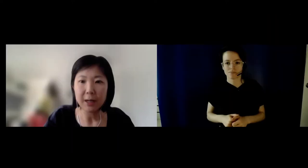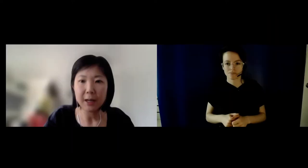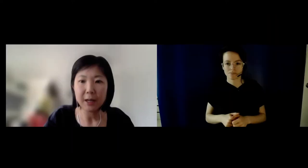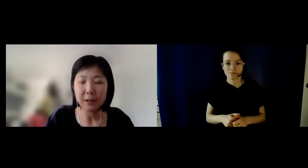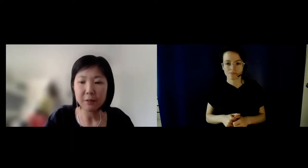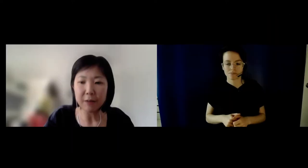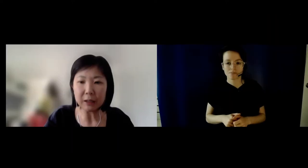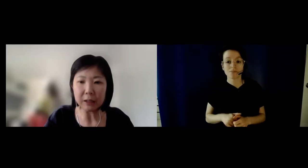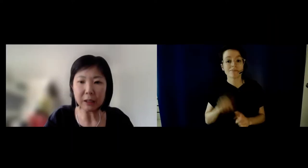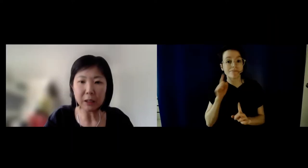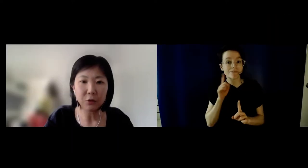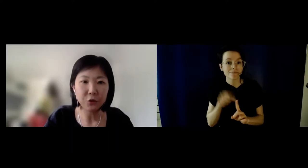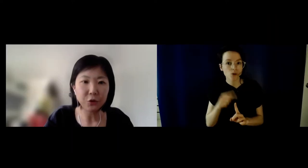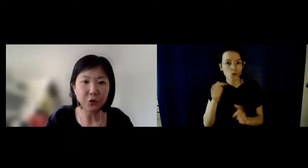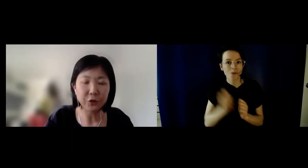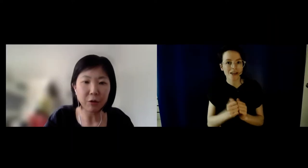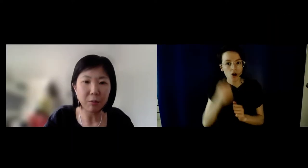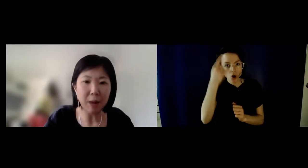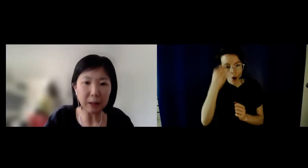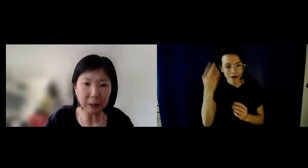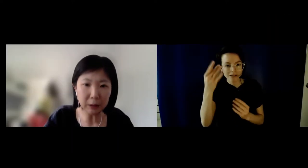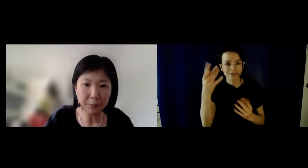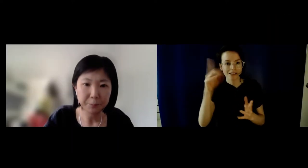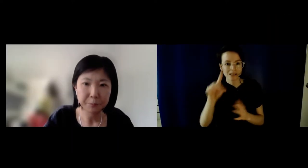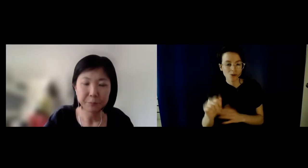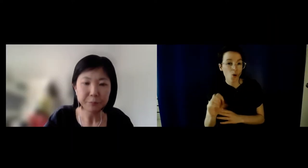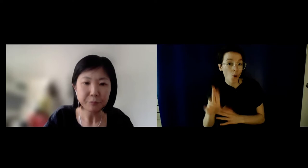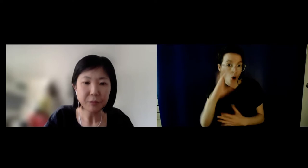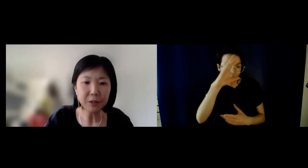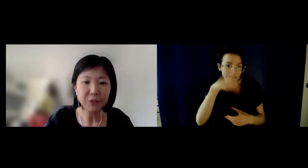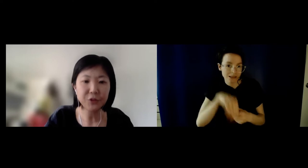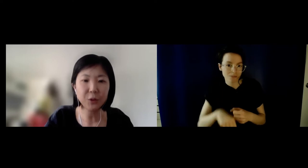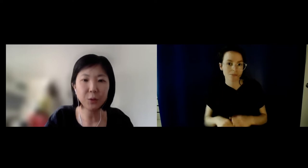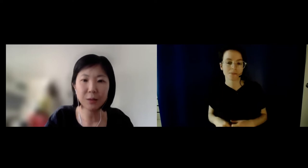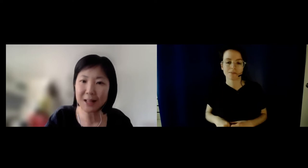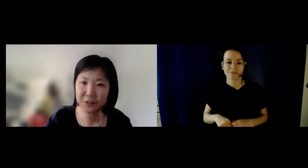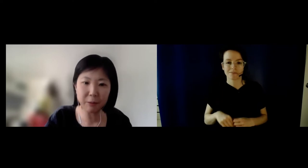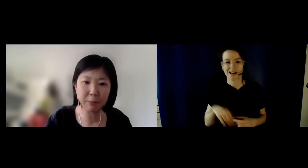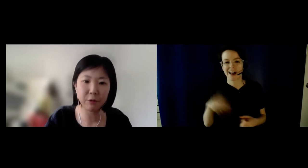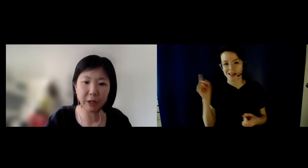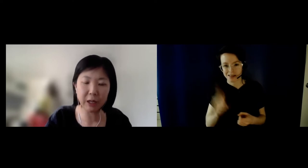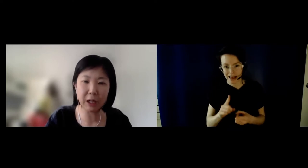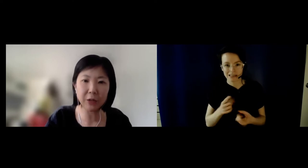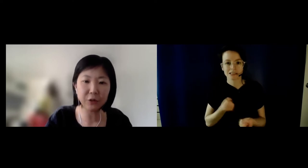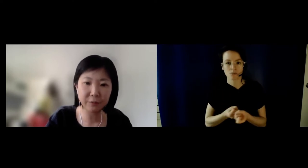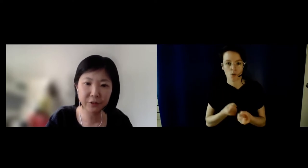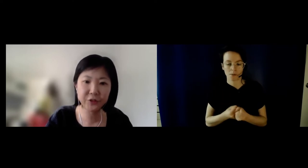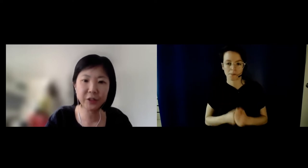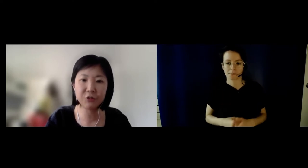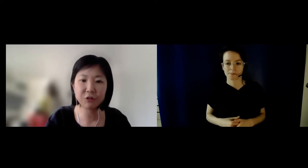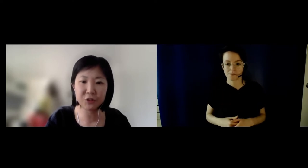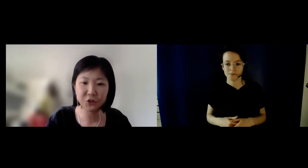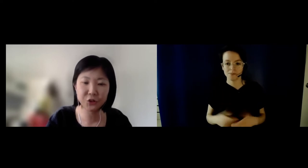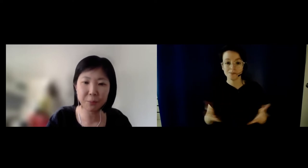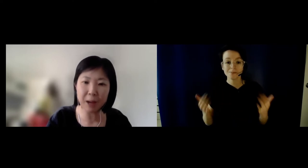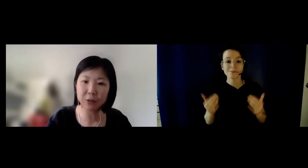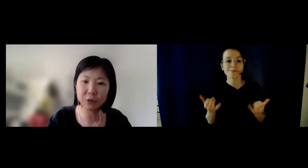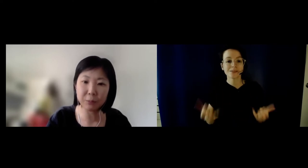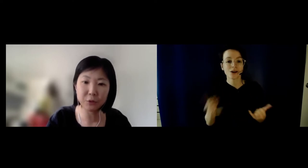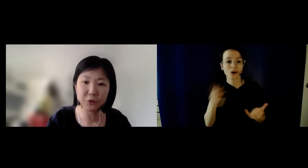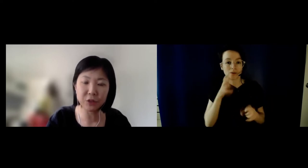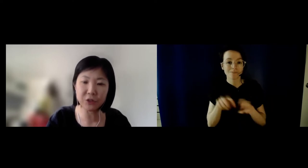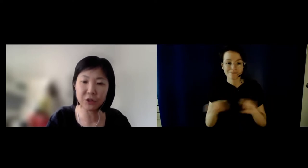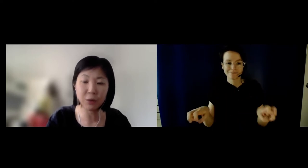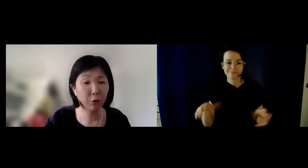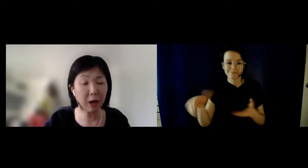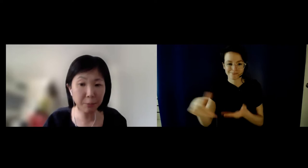and finally introduce our panel. So last February, a university transition back to